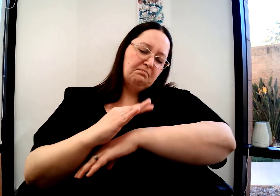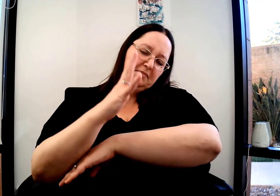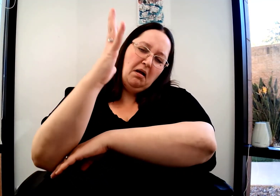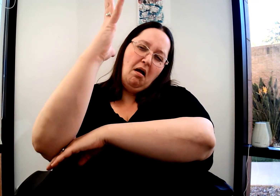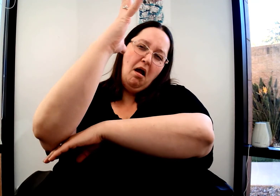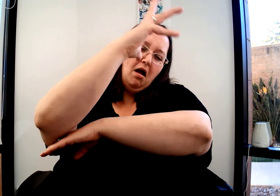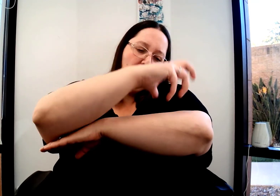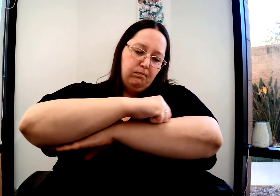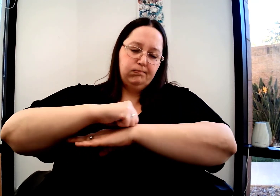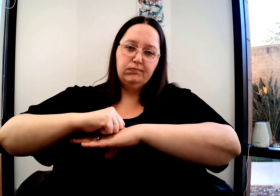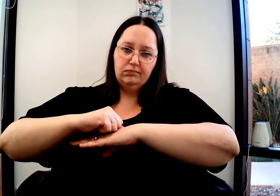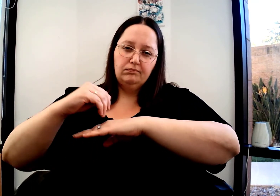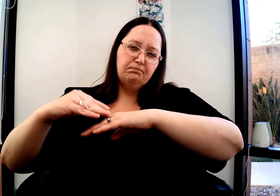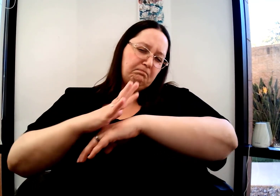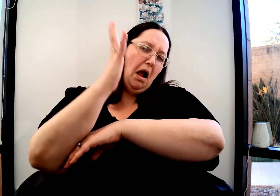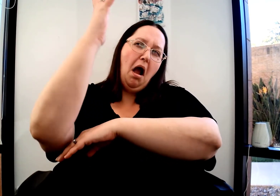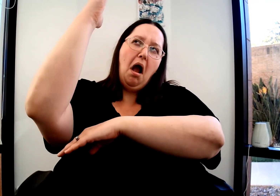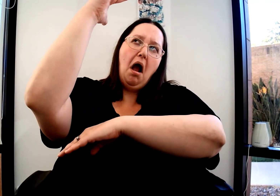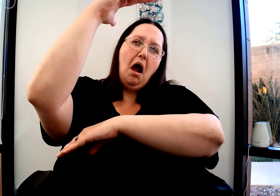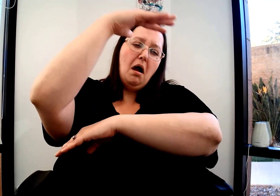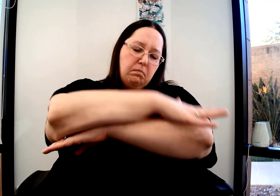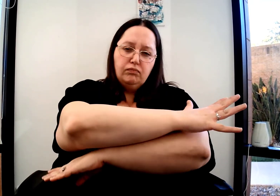That wave is coming and ripping it down.